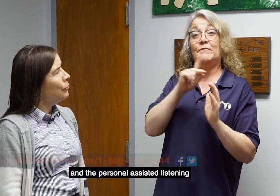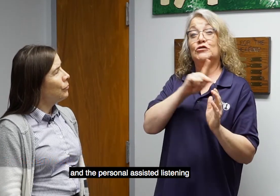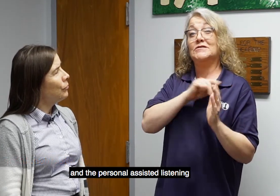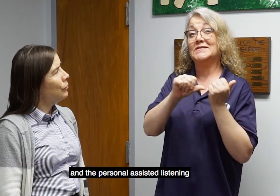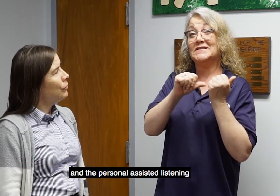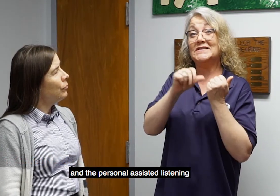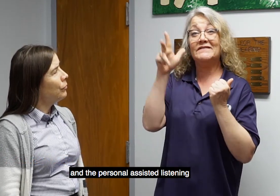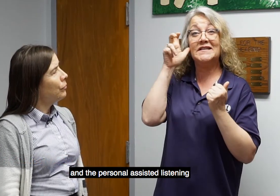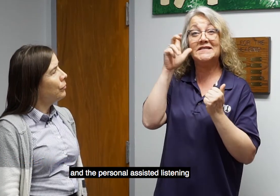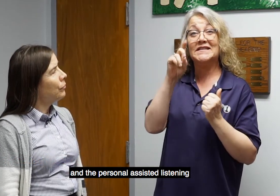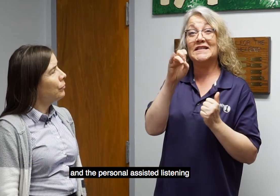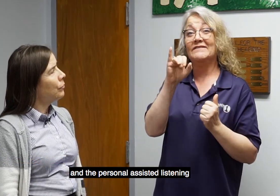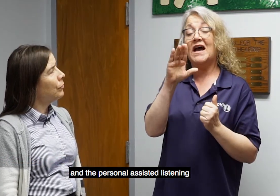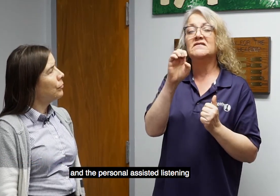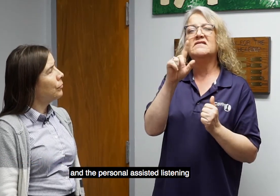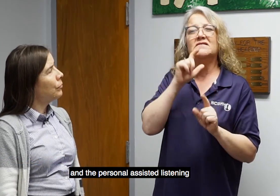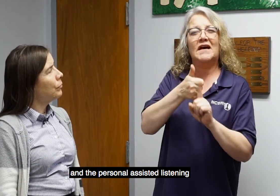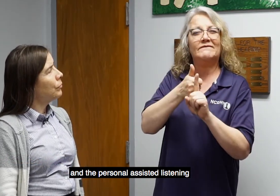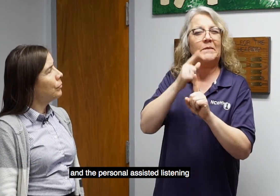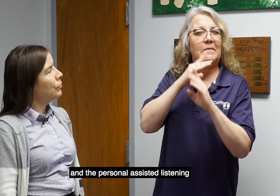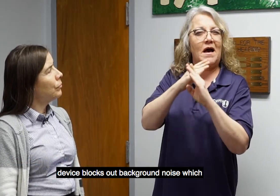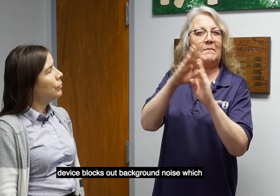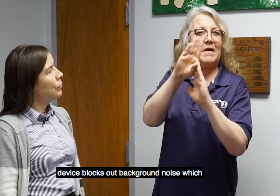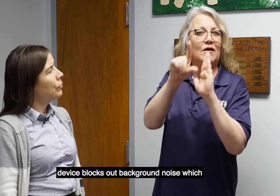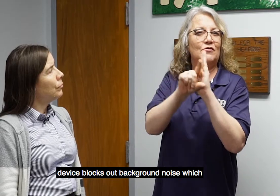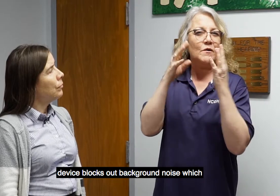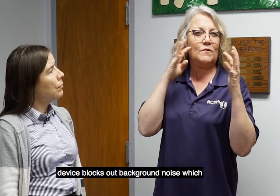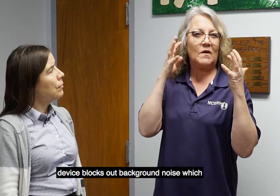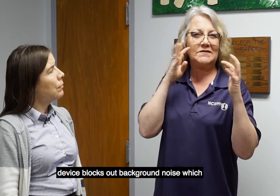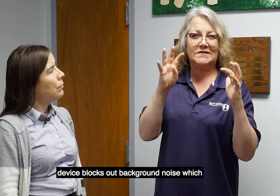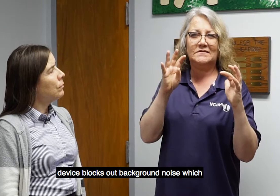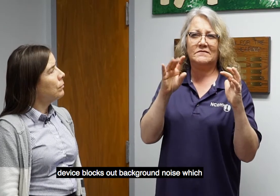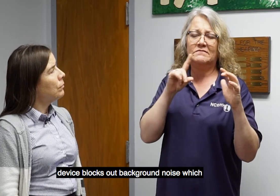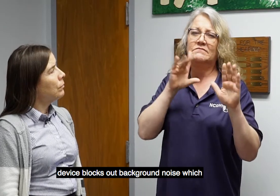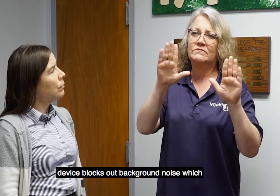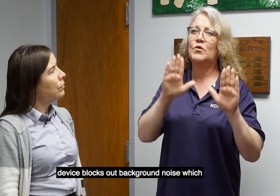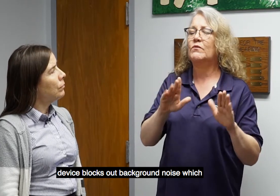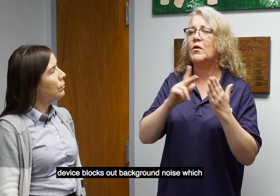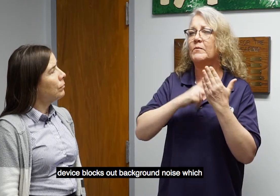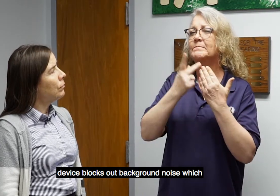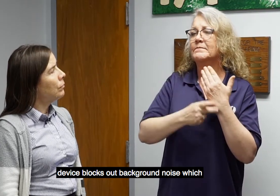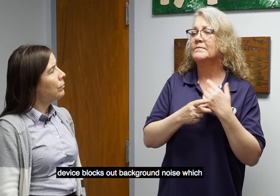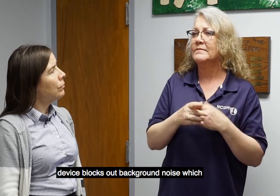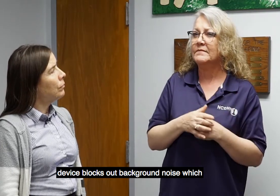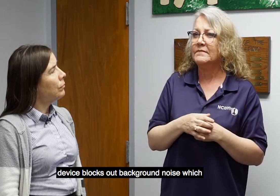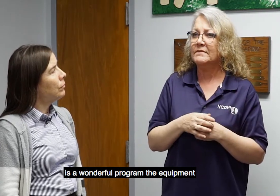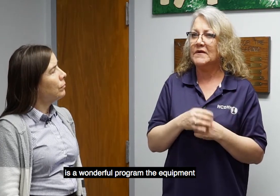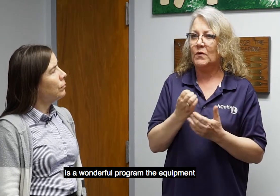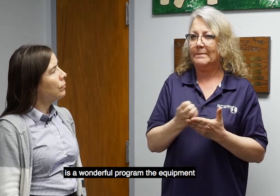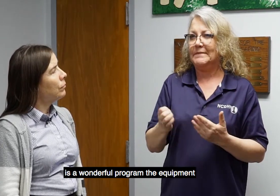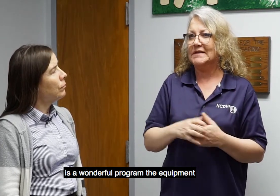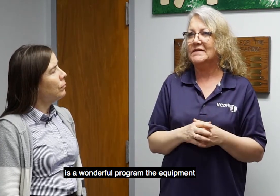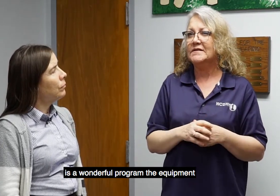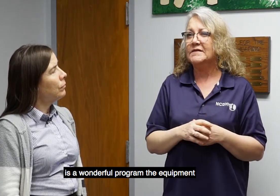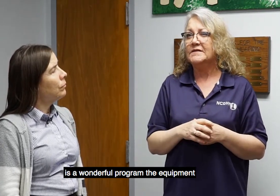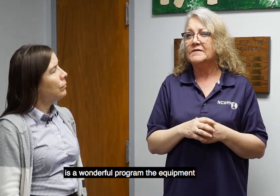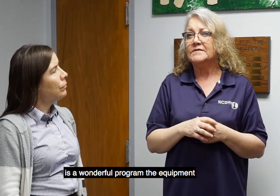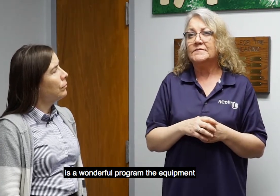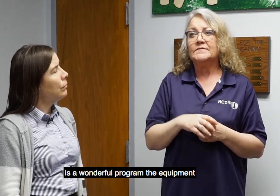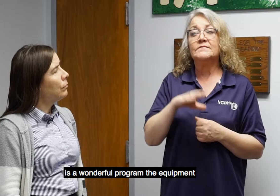And the personal assisted listening device blocks out background noise, which is a wonderful program, the equipment program is.